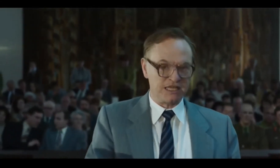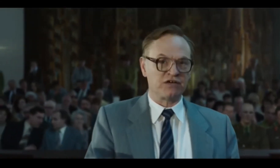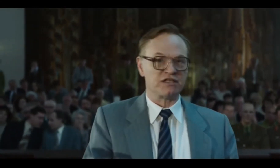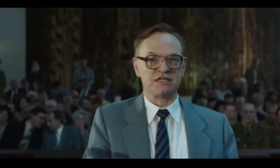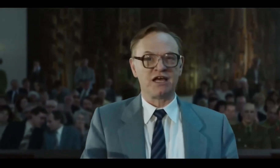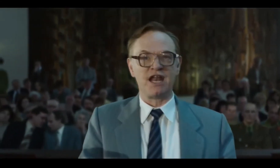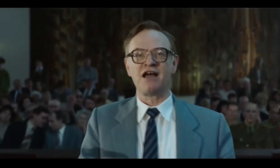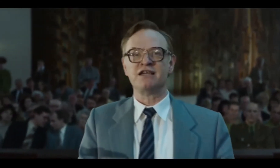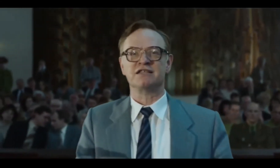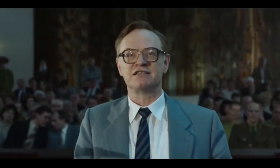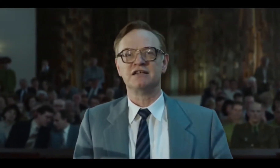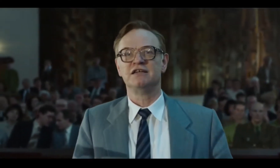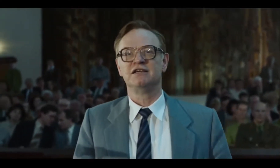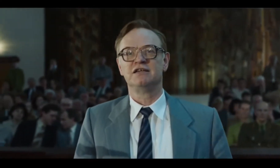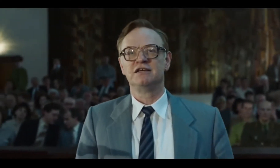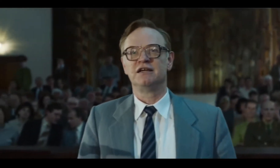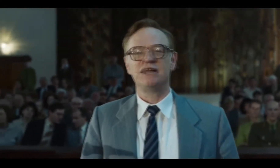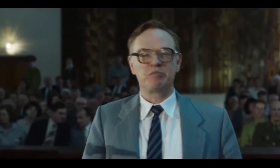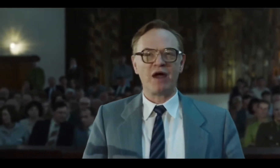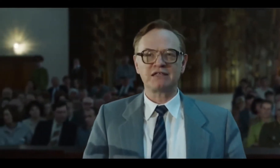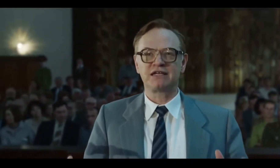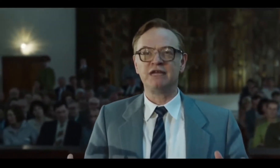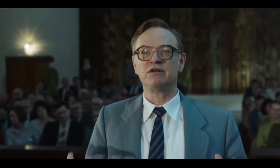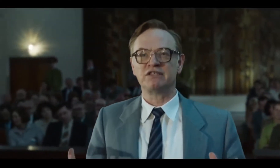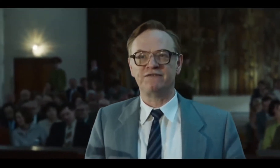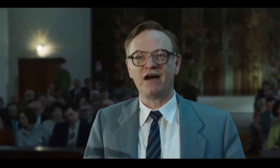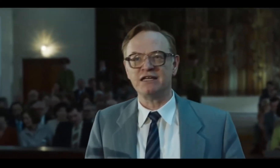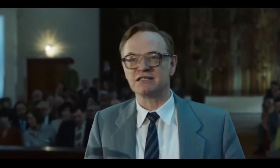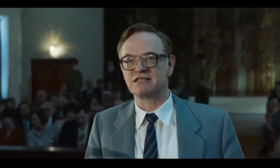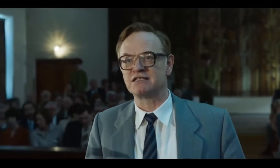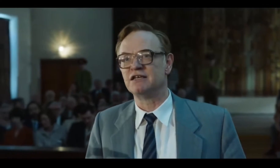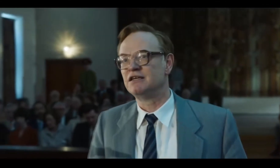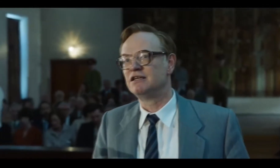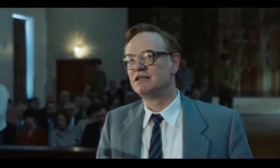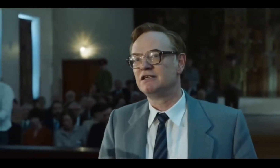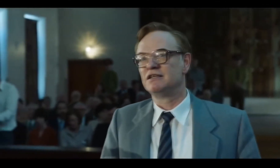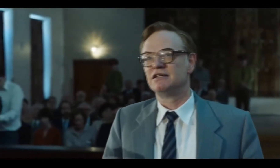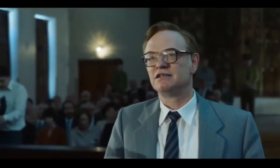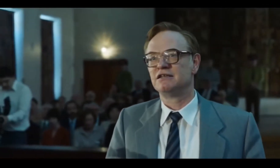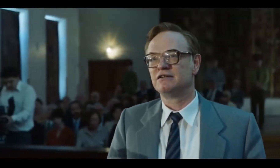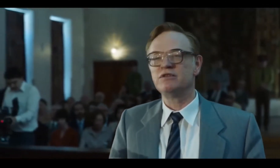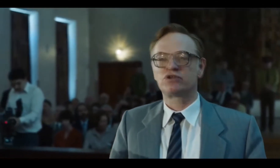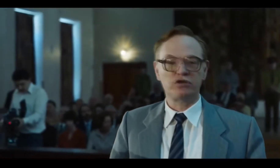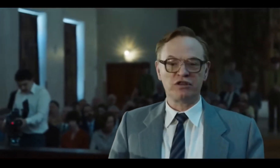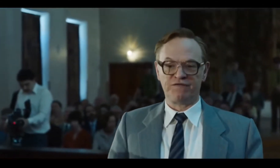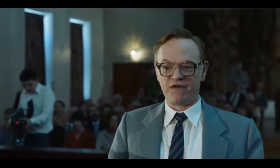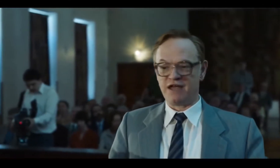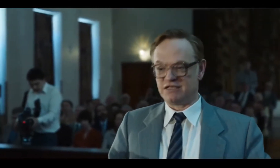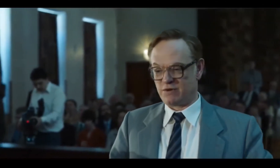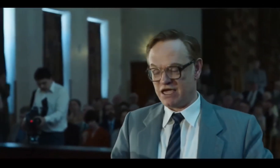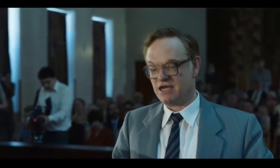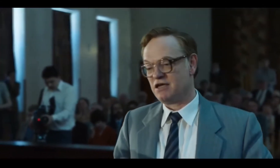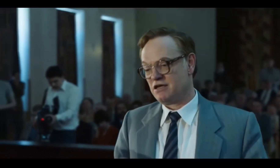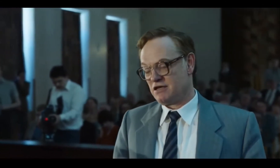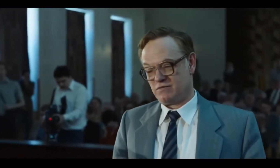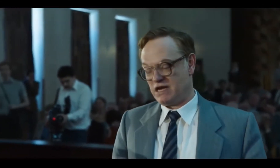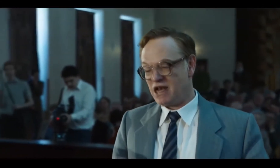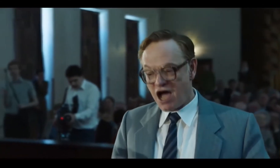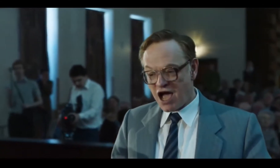secrets and our lies. They're practically what define us. When the truth offends, we lie